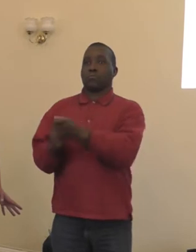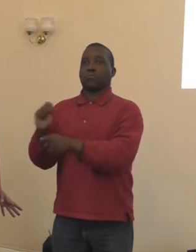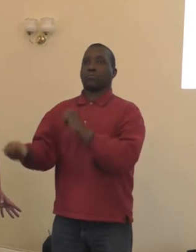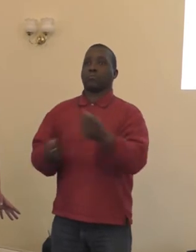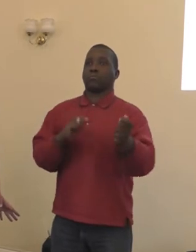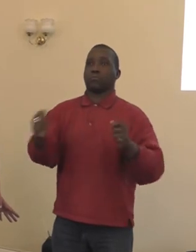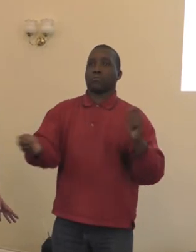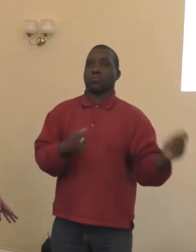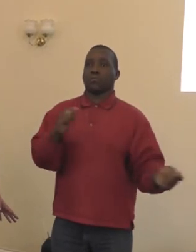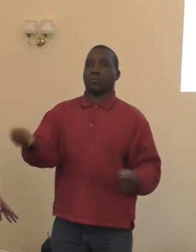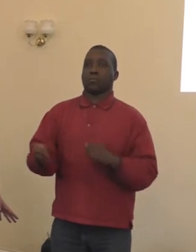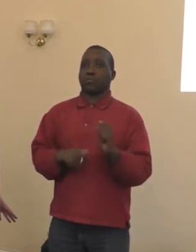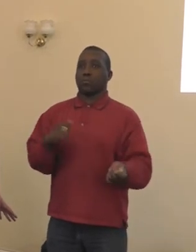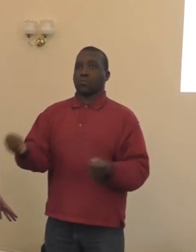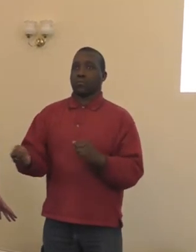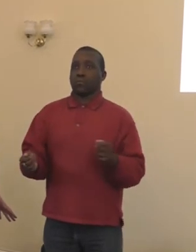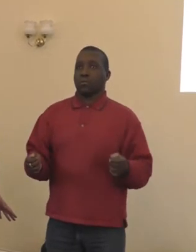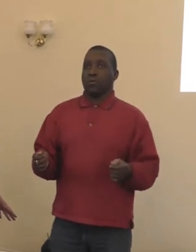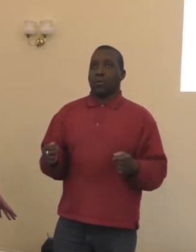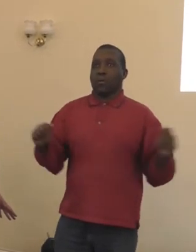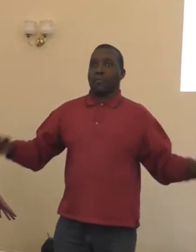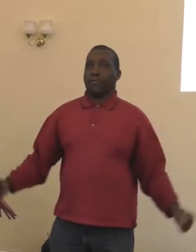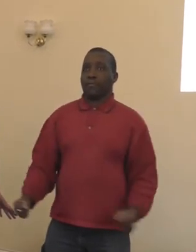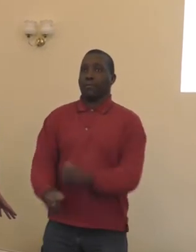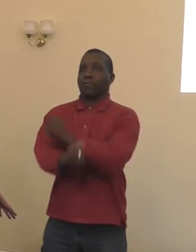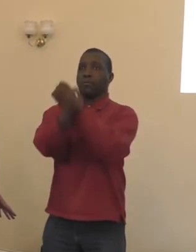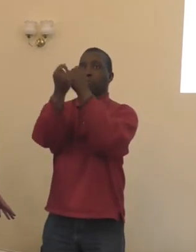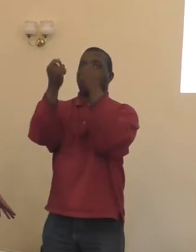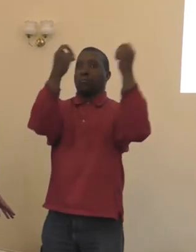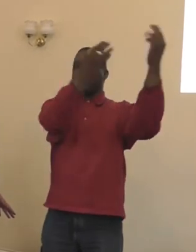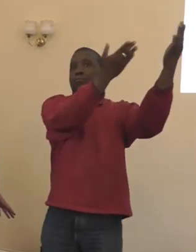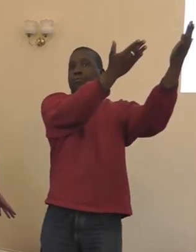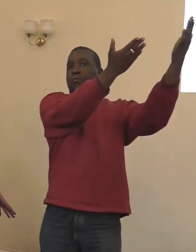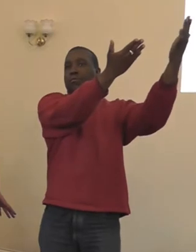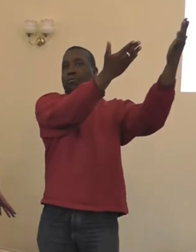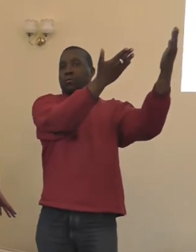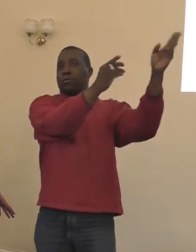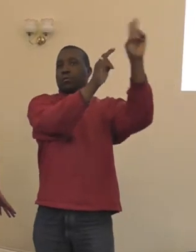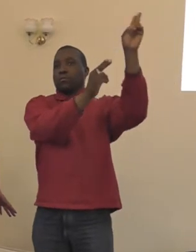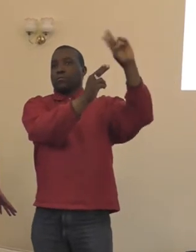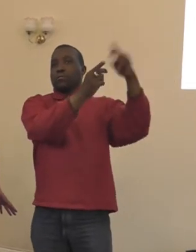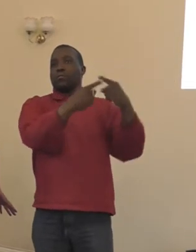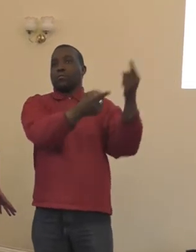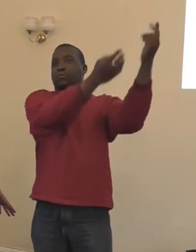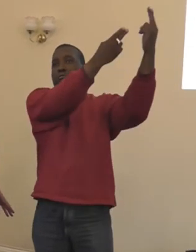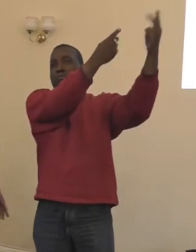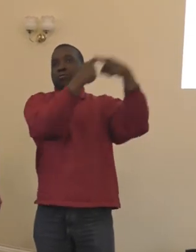we play. More powerful than thunder, the gods will